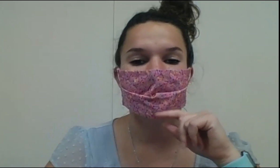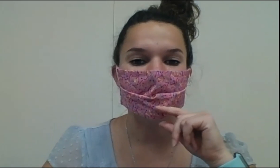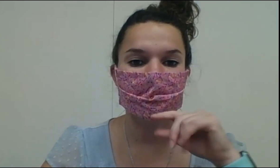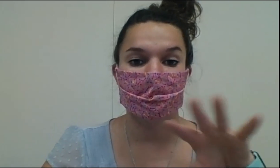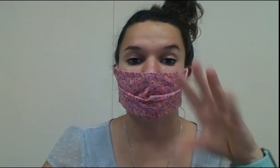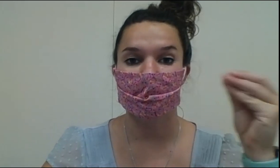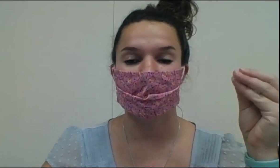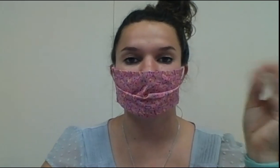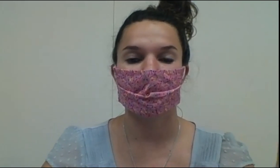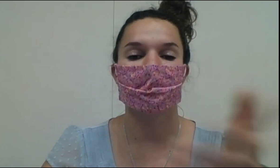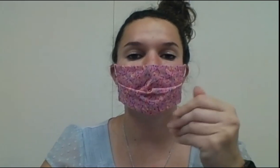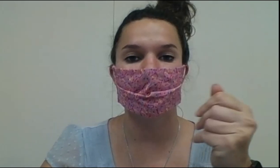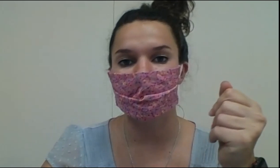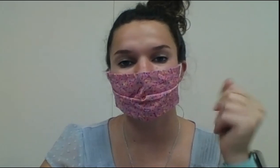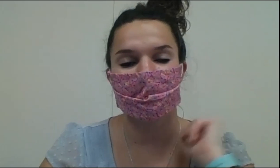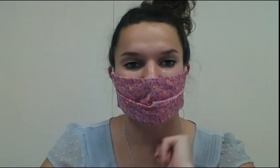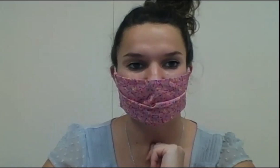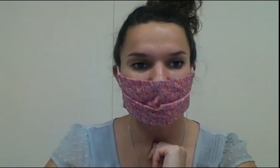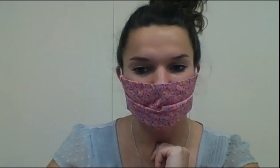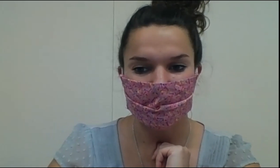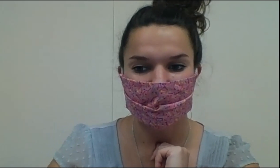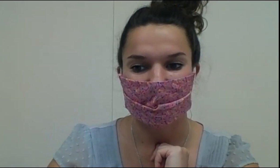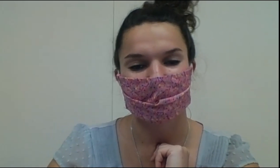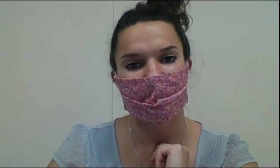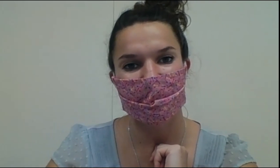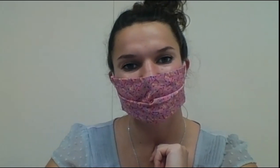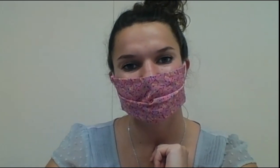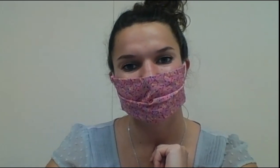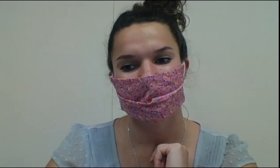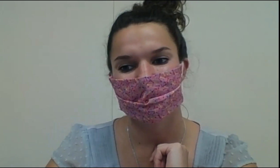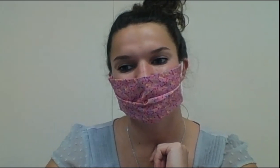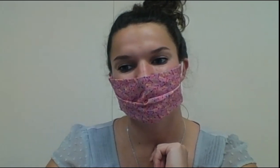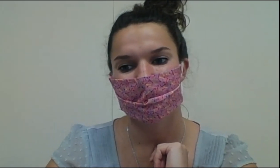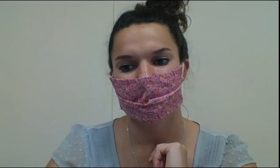Okay. Tell us, have your five frame and build it with someone in your house. Have fun. Bye-bye.